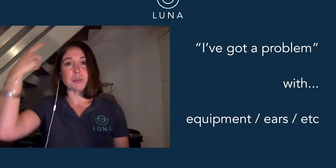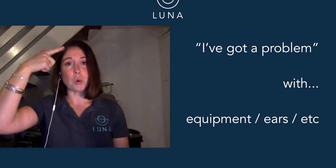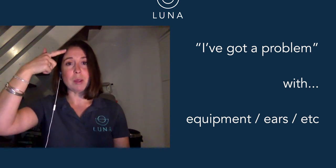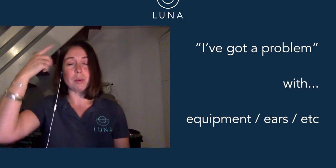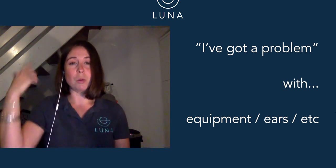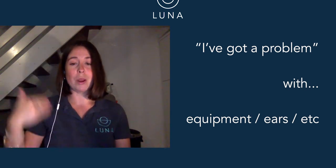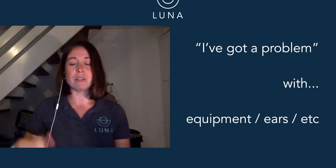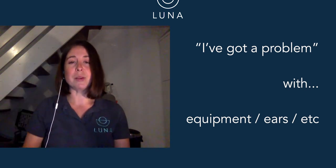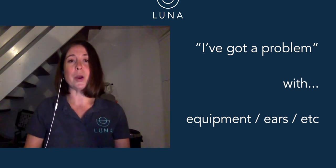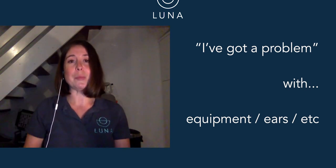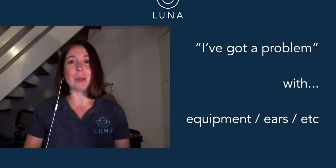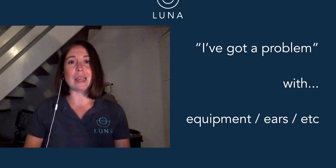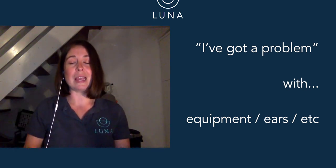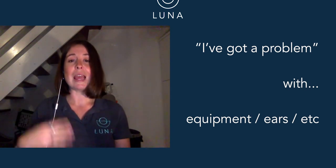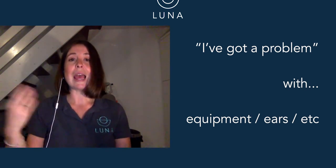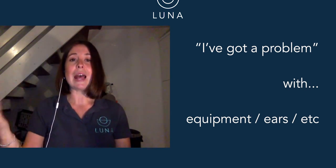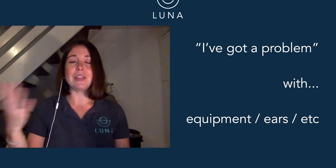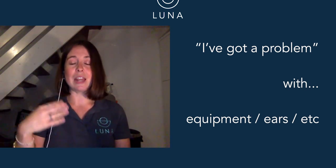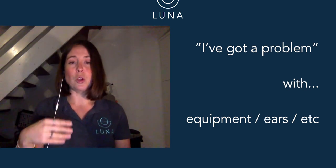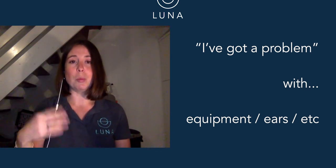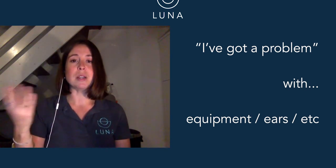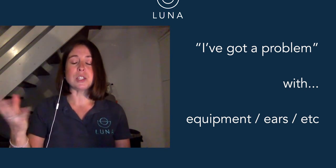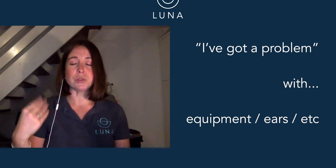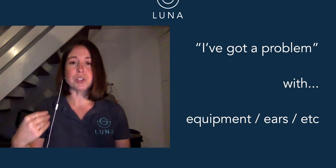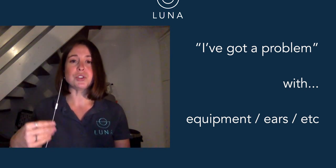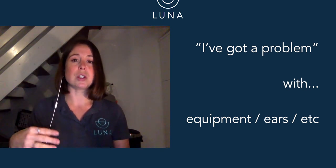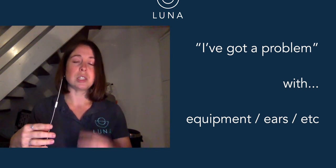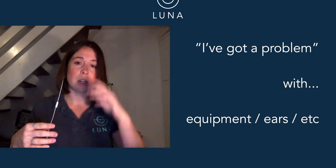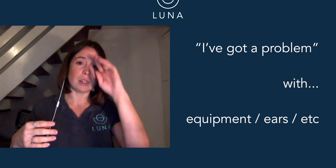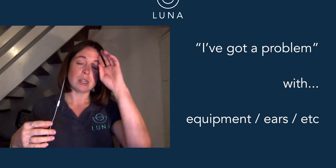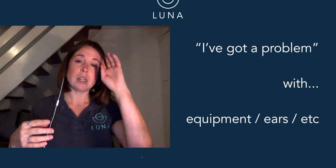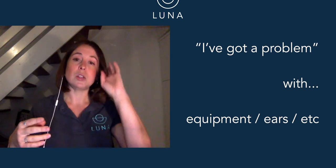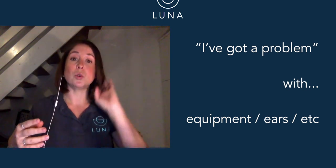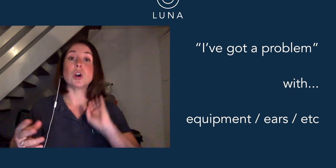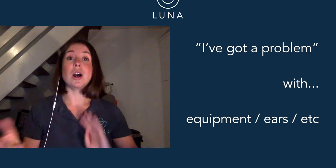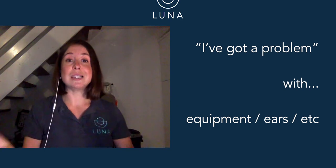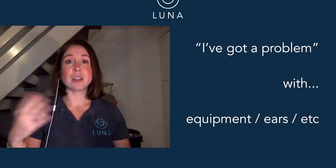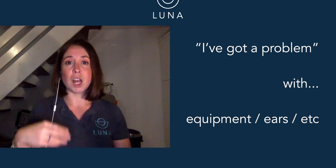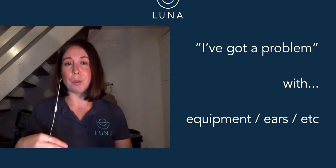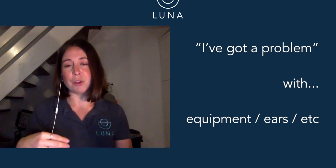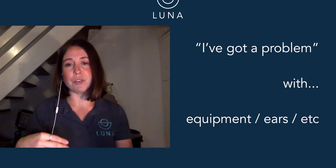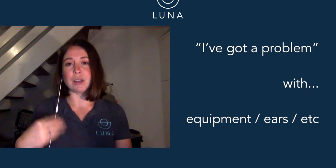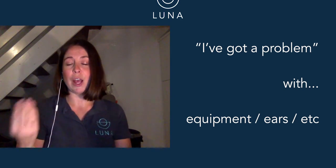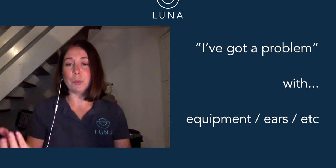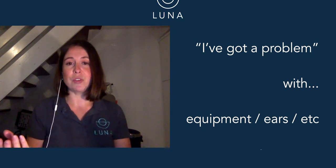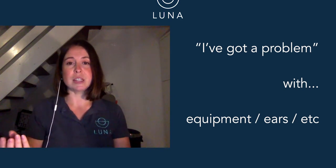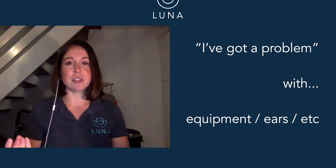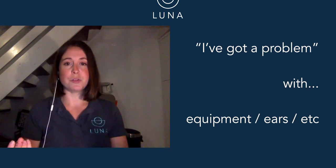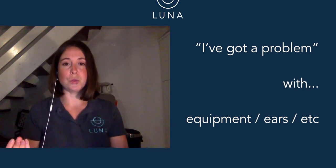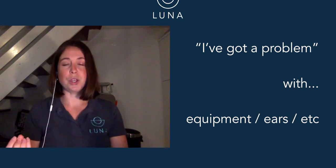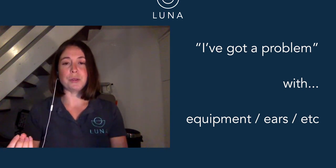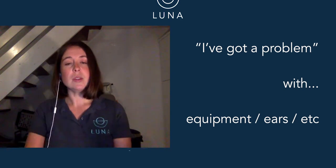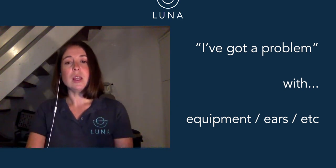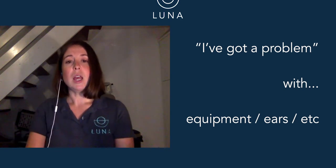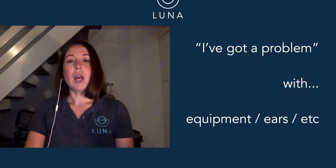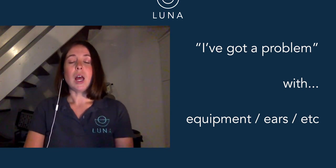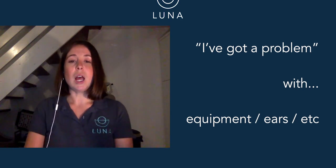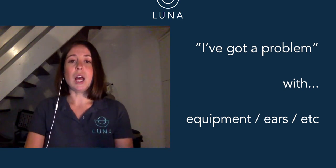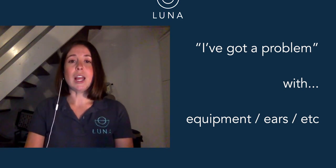equipment, wherever it might be, and then your buddy, your instructor, your guide can come over and help fix it for you. If